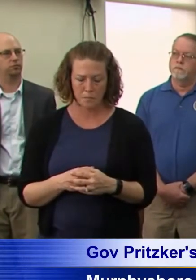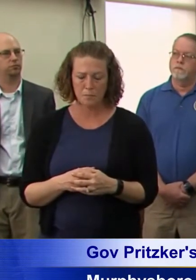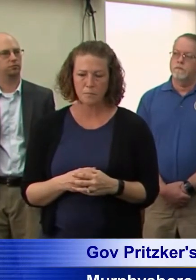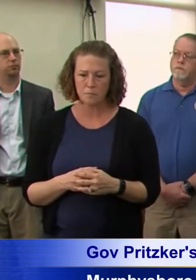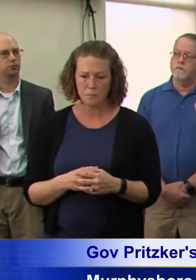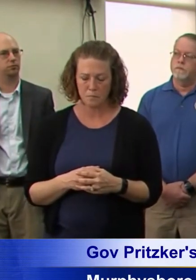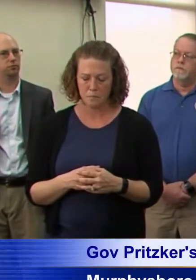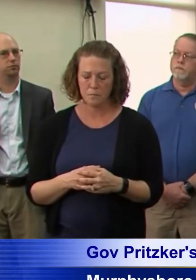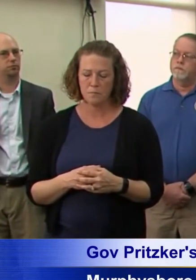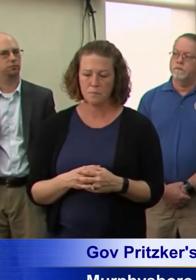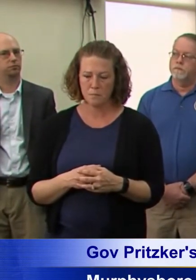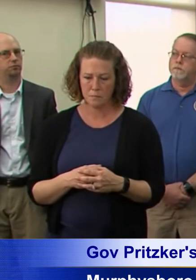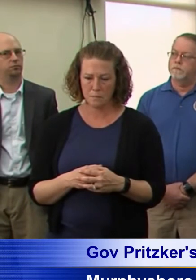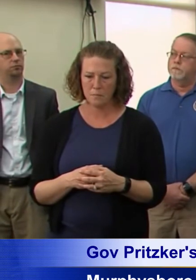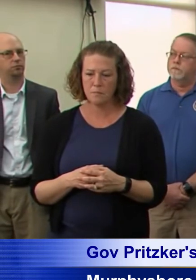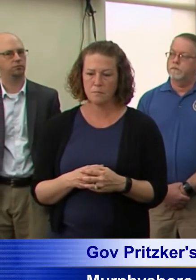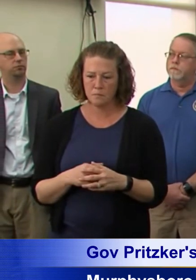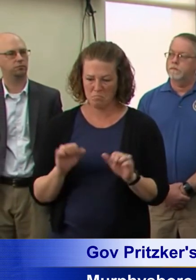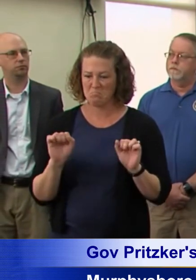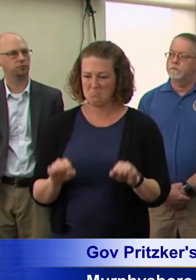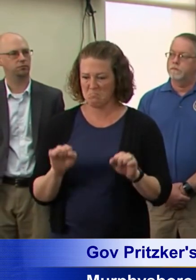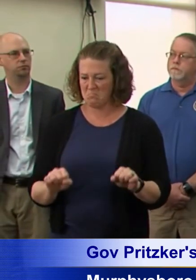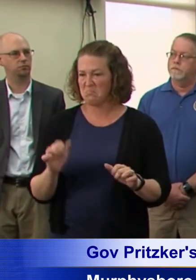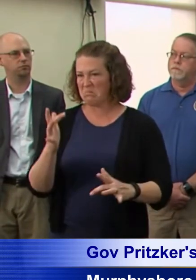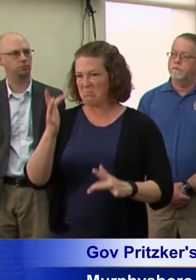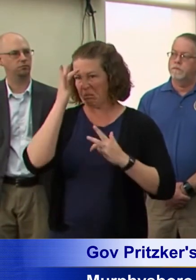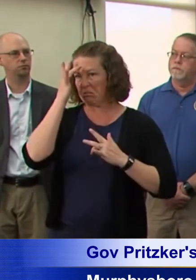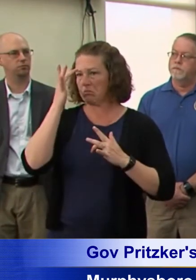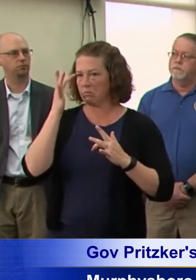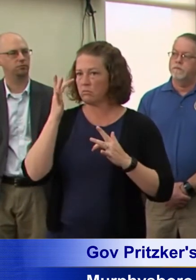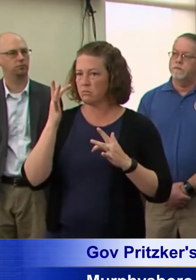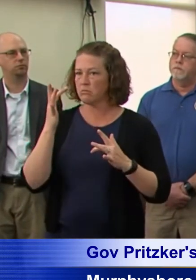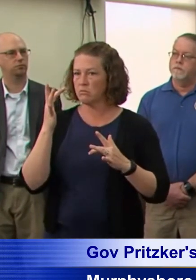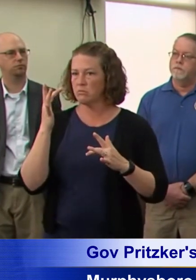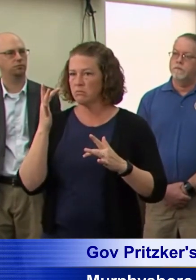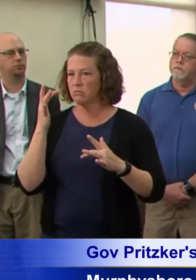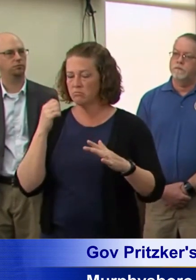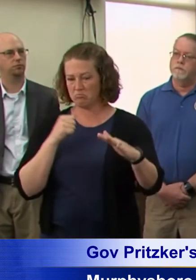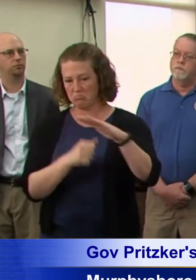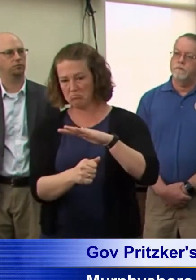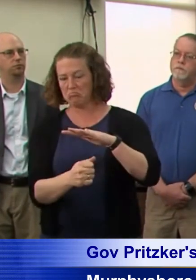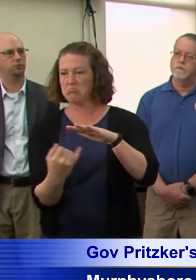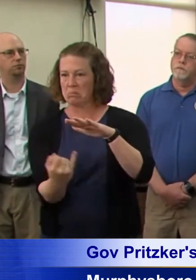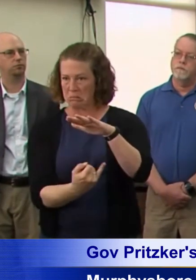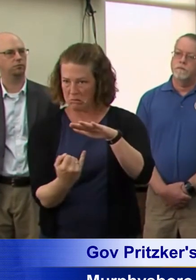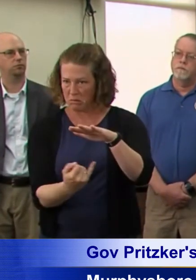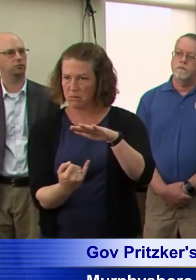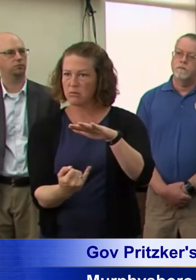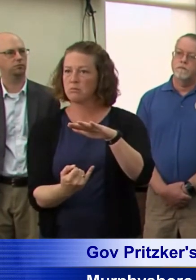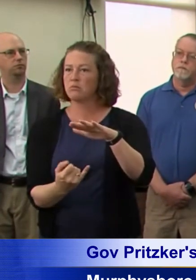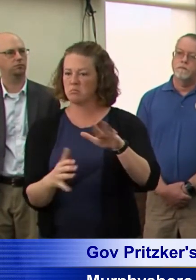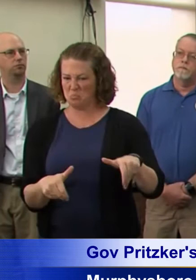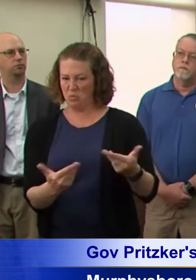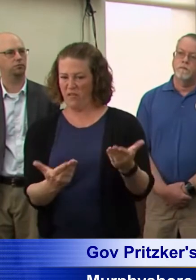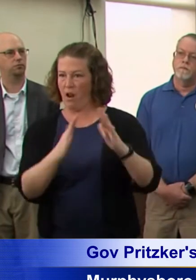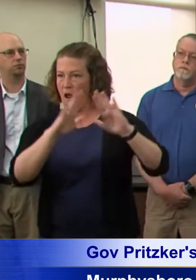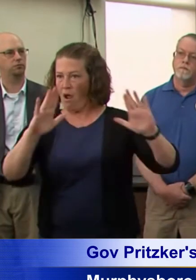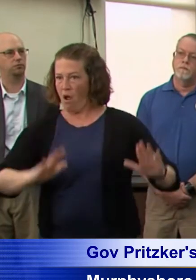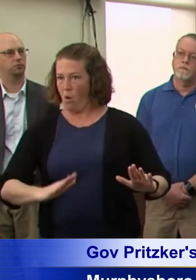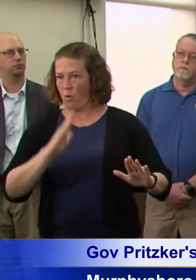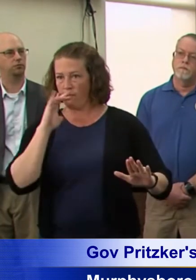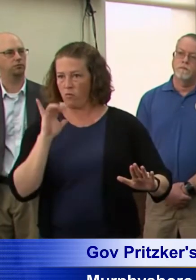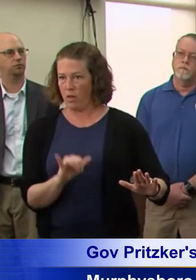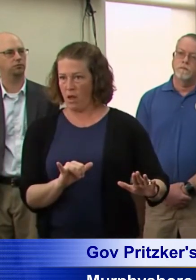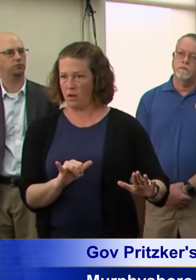same office, uh, as somebody else who's been tested positive. And they need to isolate perhaps from their own family. So we want to provide housing. So should also